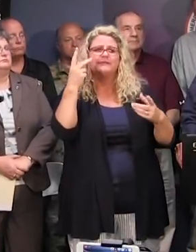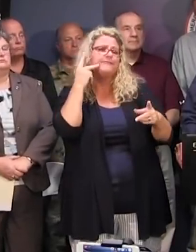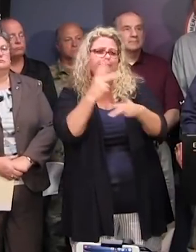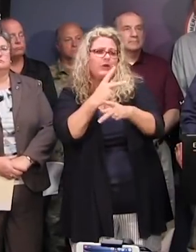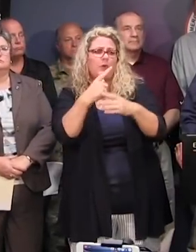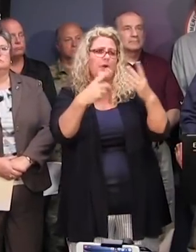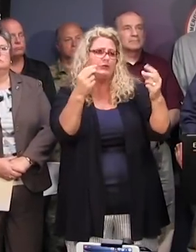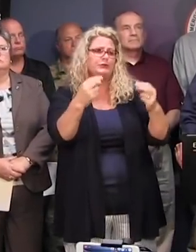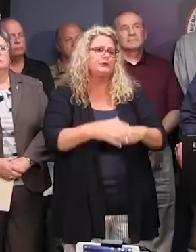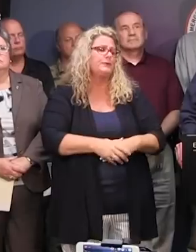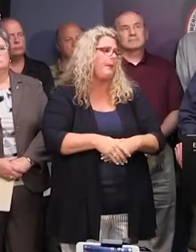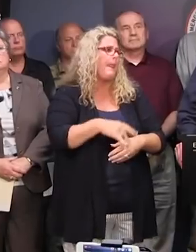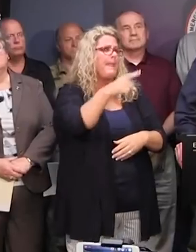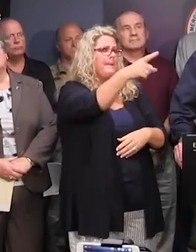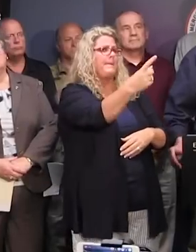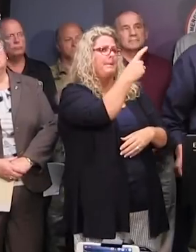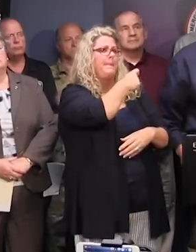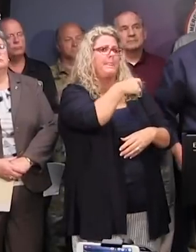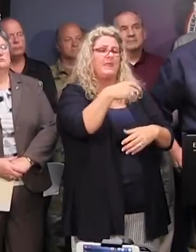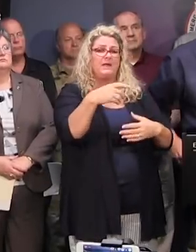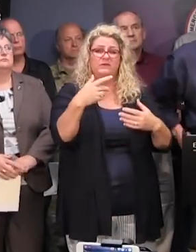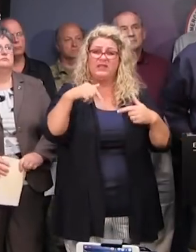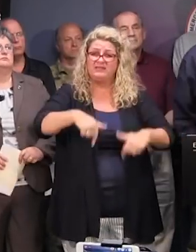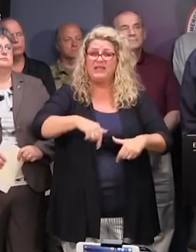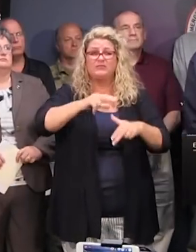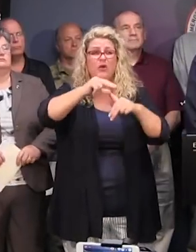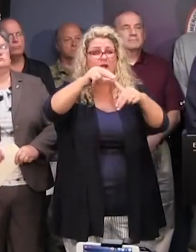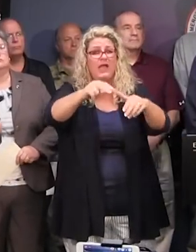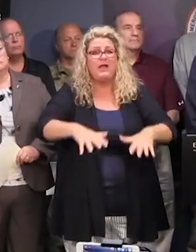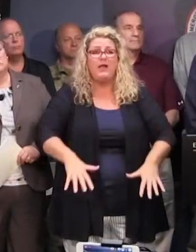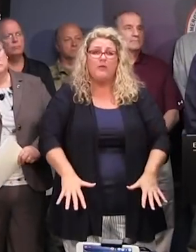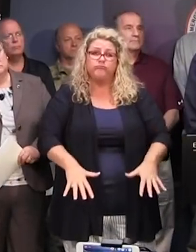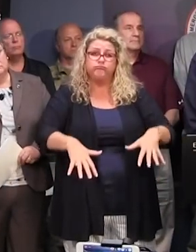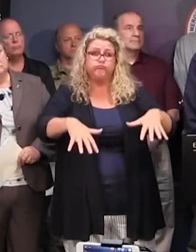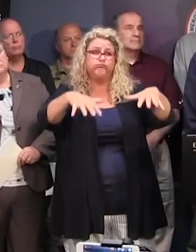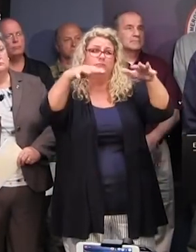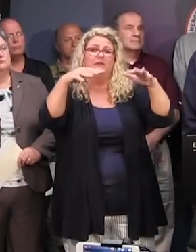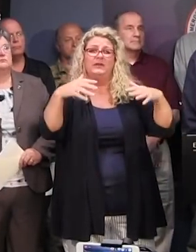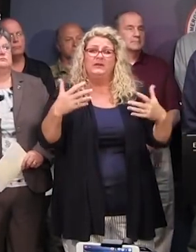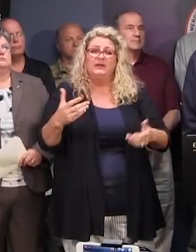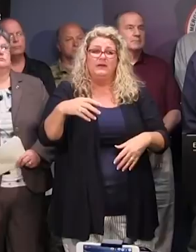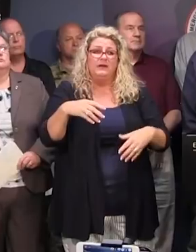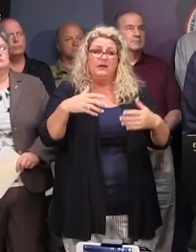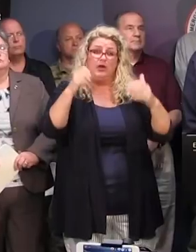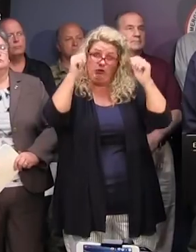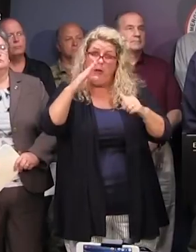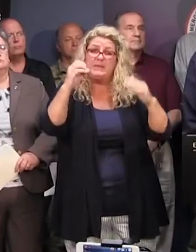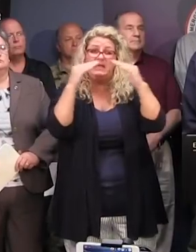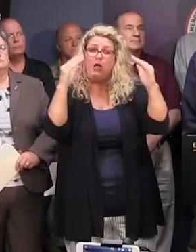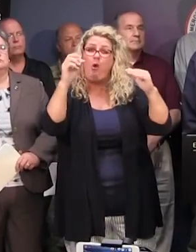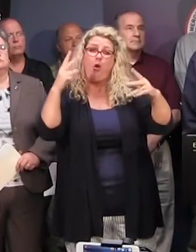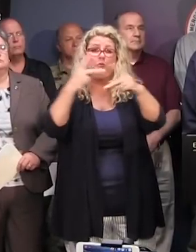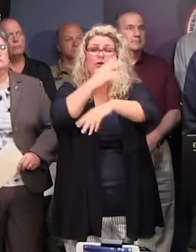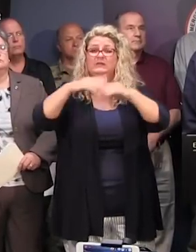do is. Governor, with the possibility of this devastating and historic flooding, you just mentioned it might be worse than those 2015 floods. Why are you